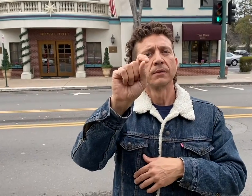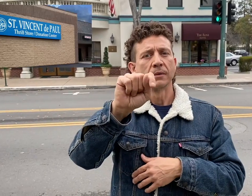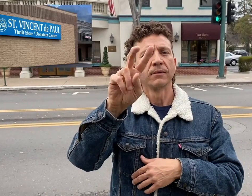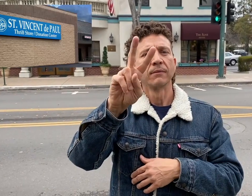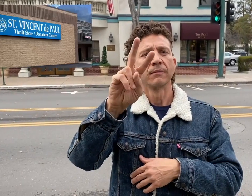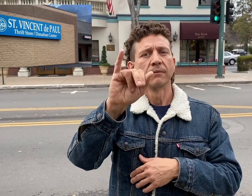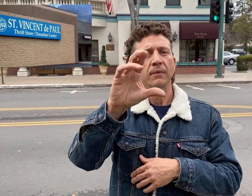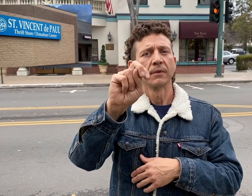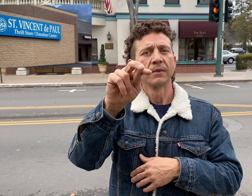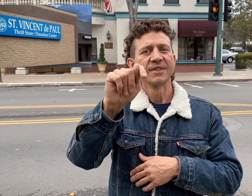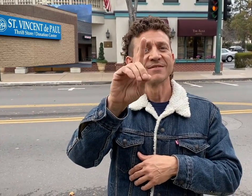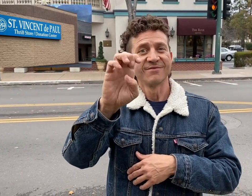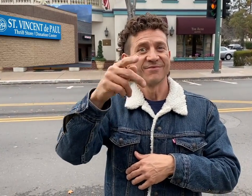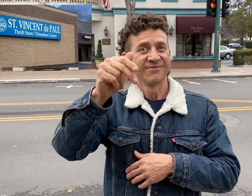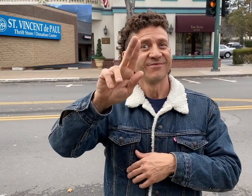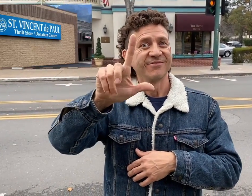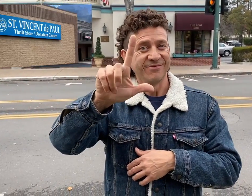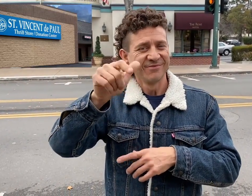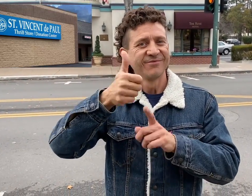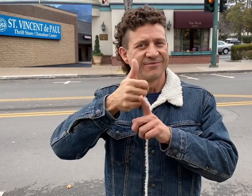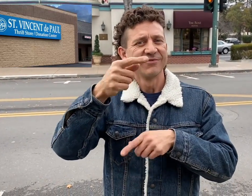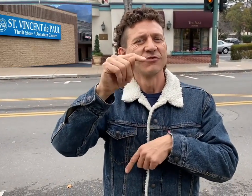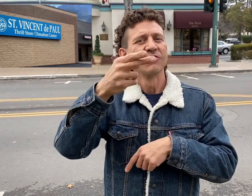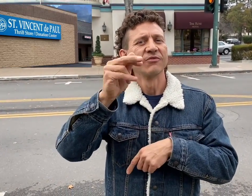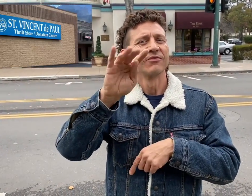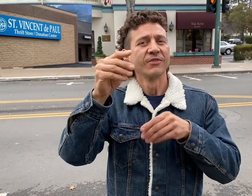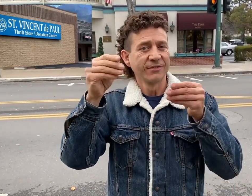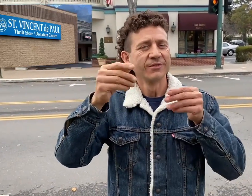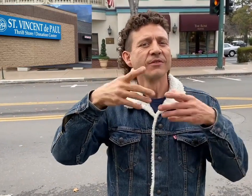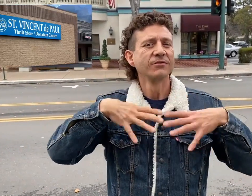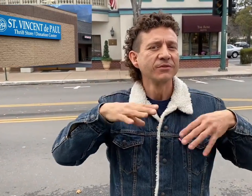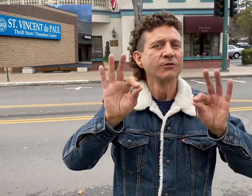which sold clothing and furniture within the store for 87 years.